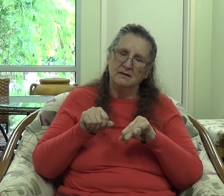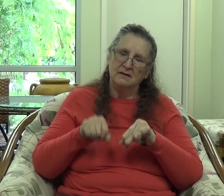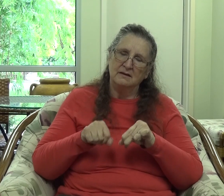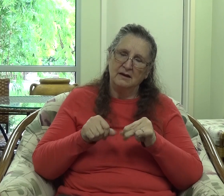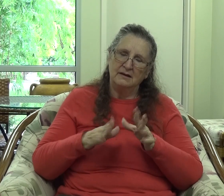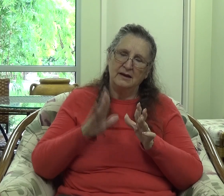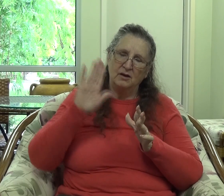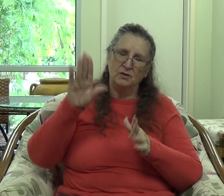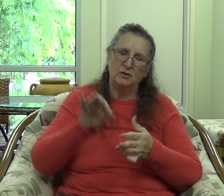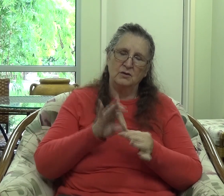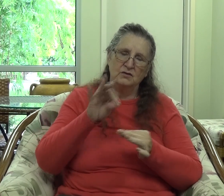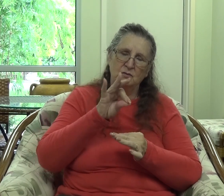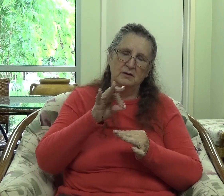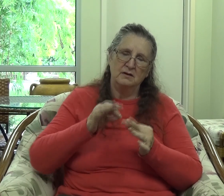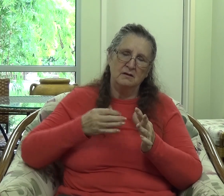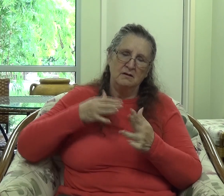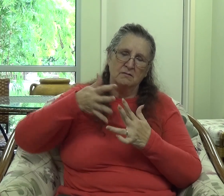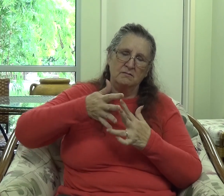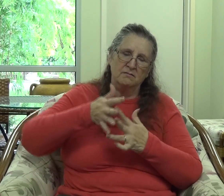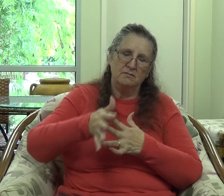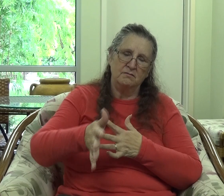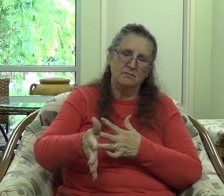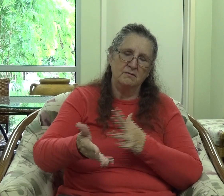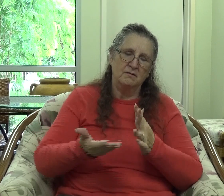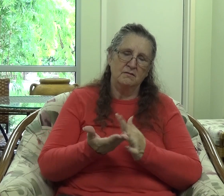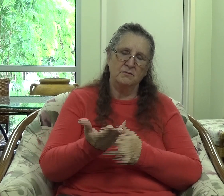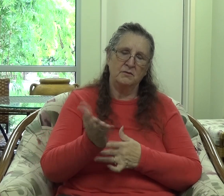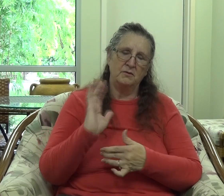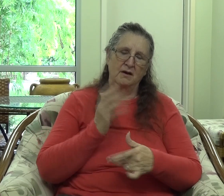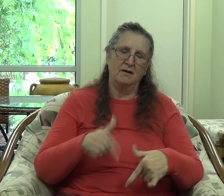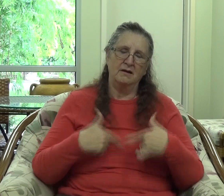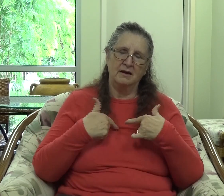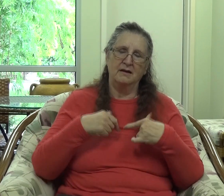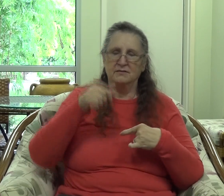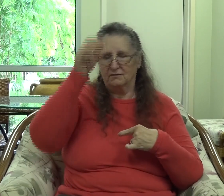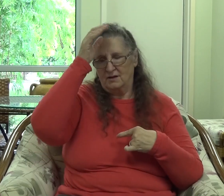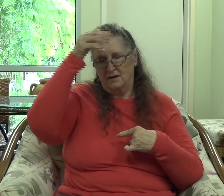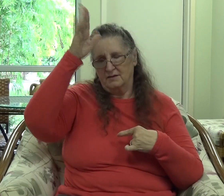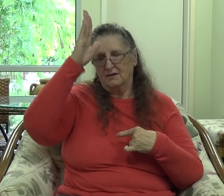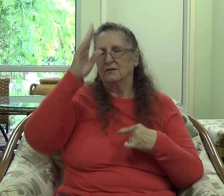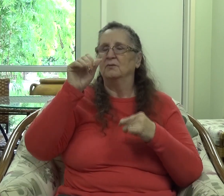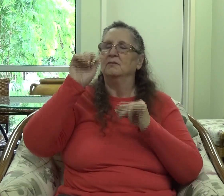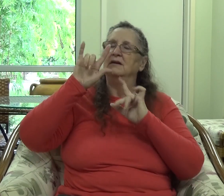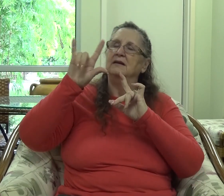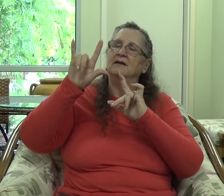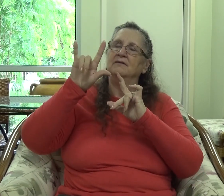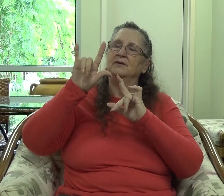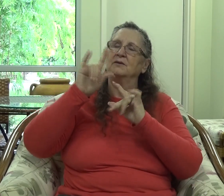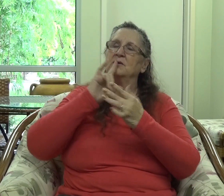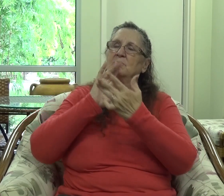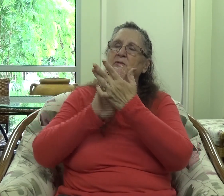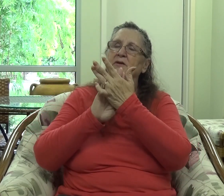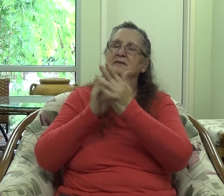flow in and through our lives Father God. We love you and we praise you in Jesus name. Amen.